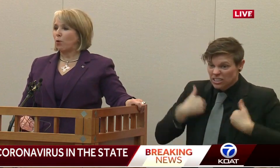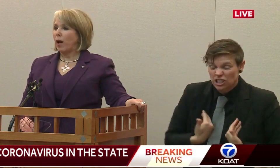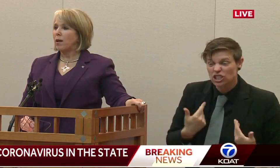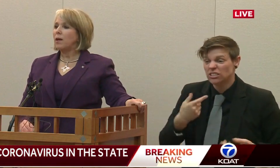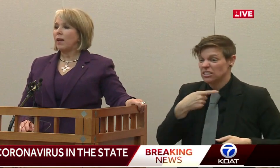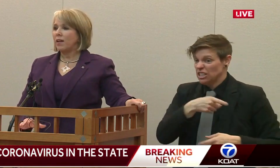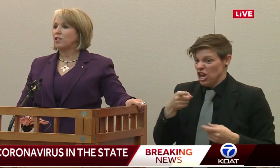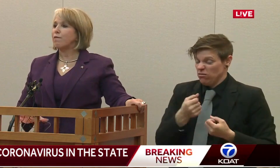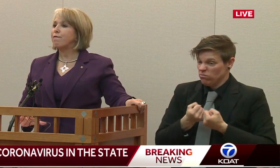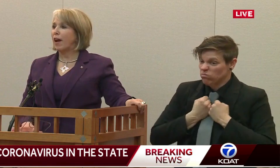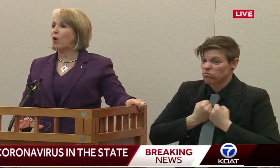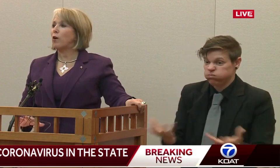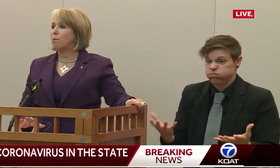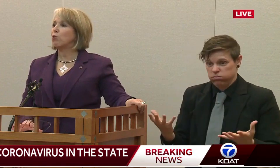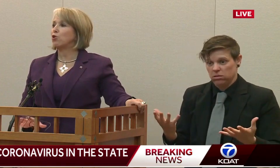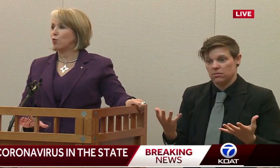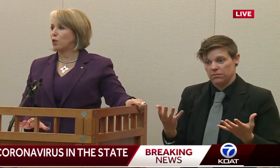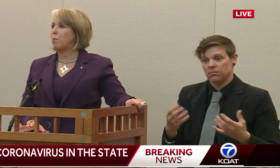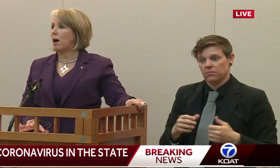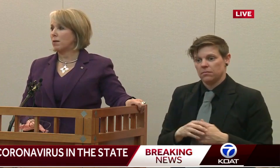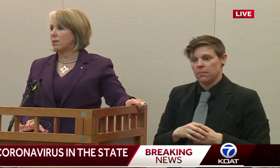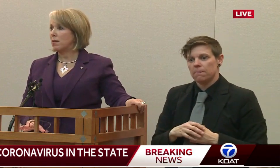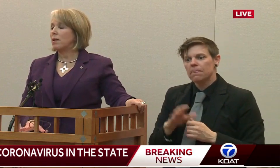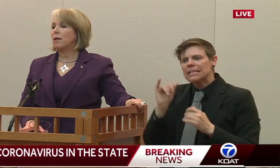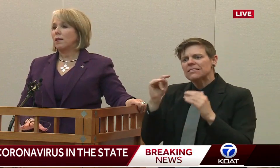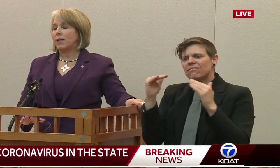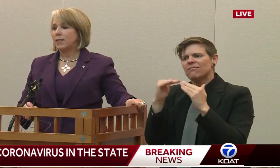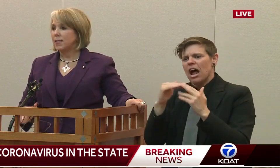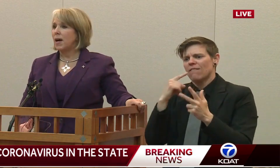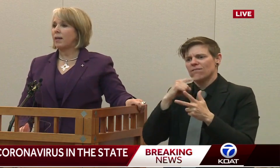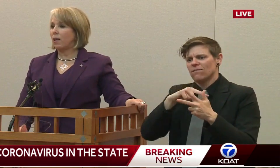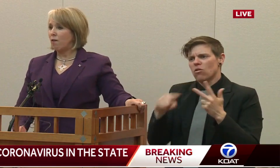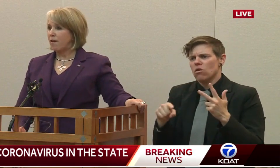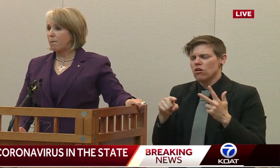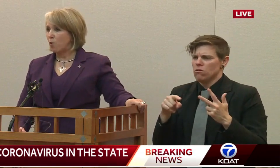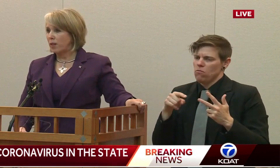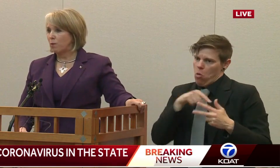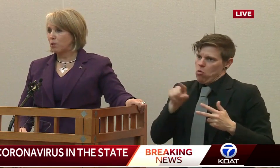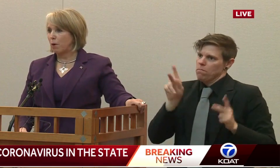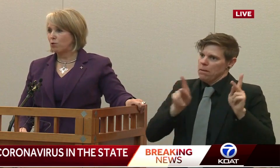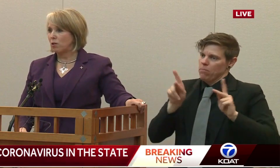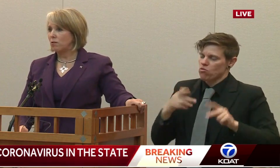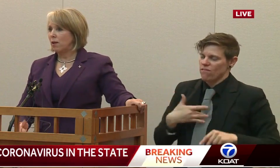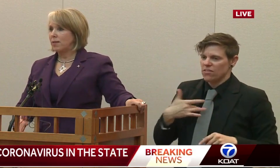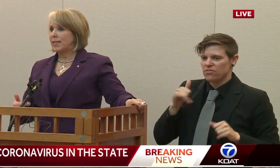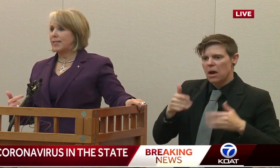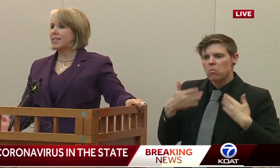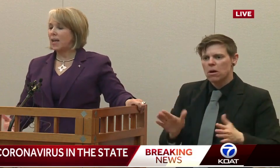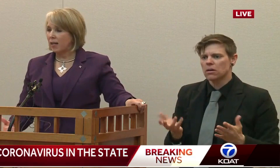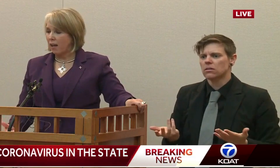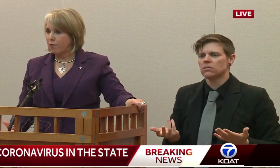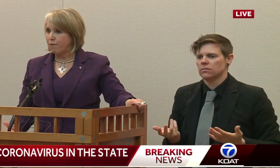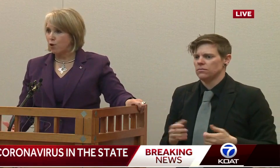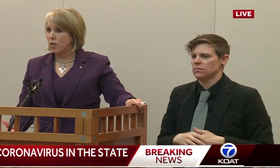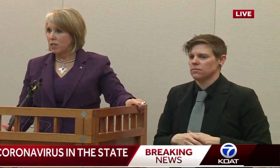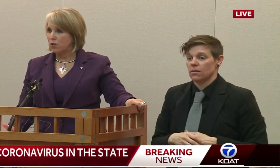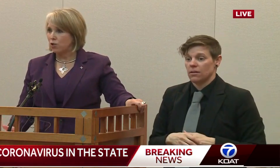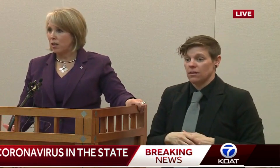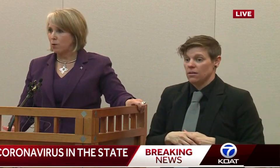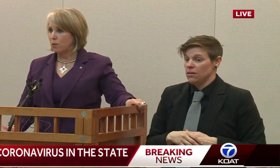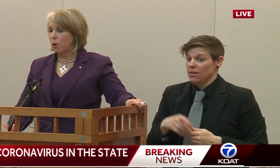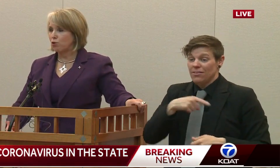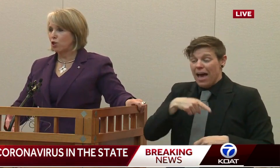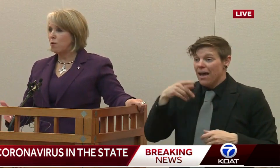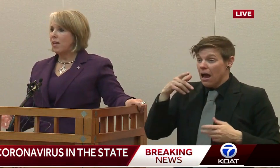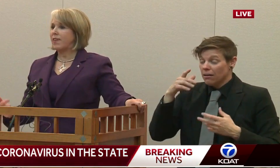exasperated, it is a fair emotional response. They did not get off that boat when they were supposed to. They did not get the food and